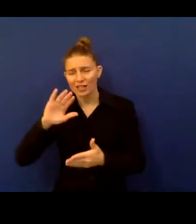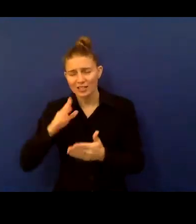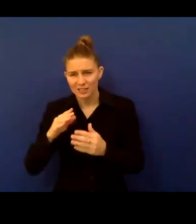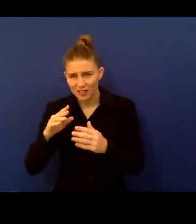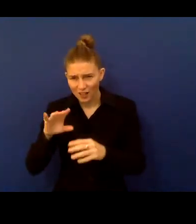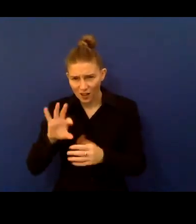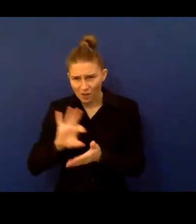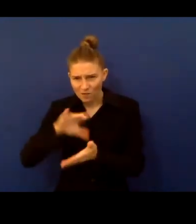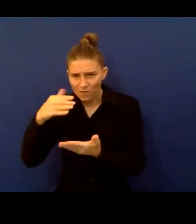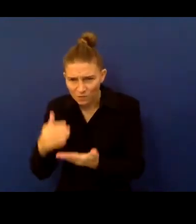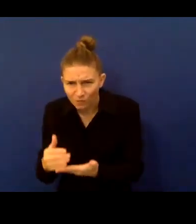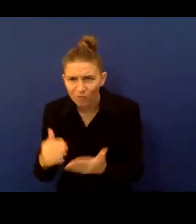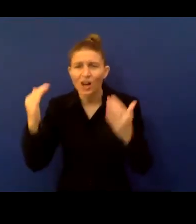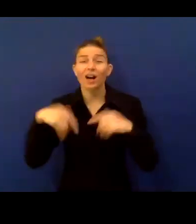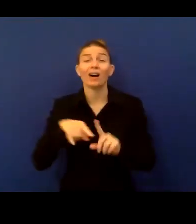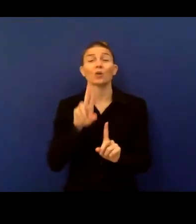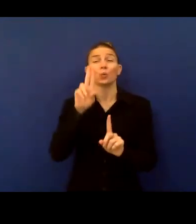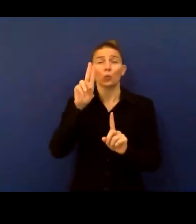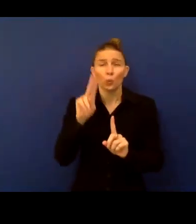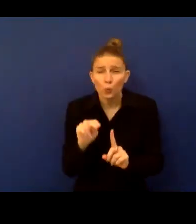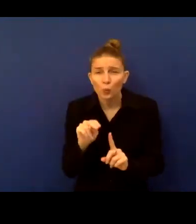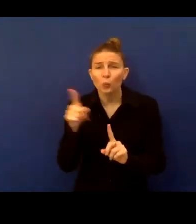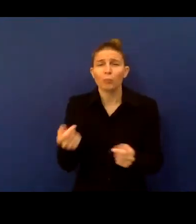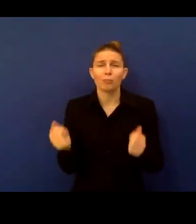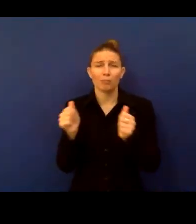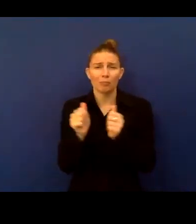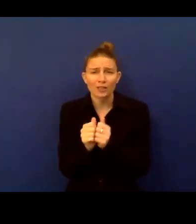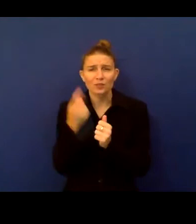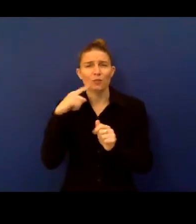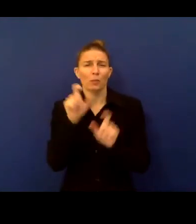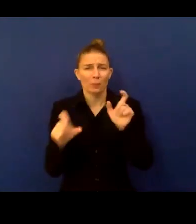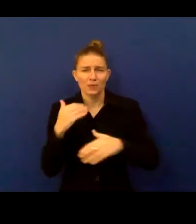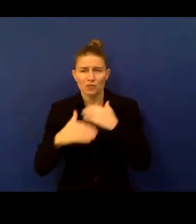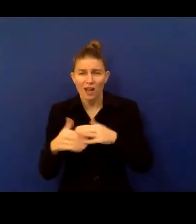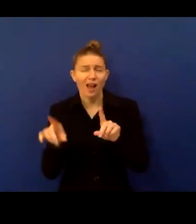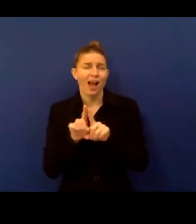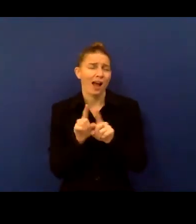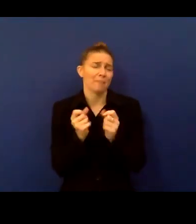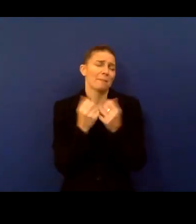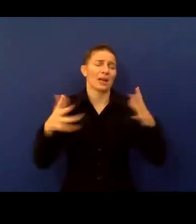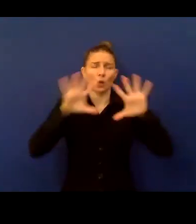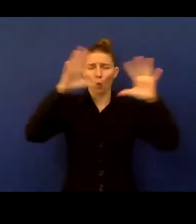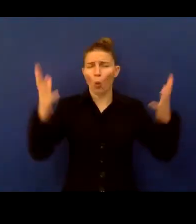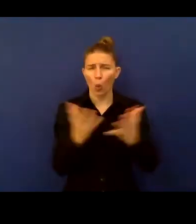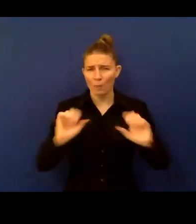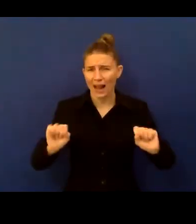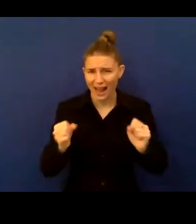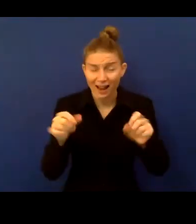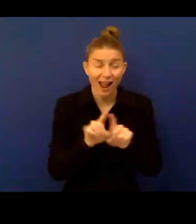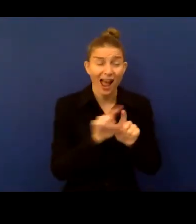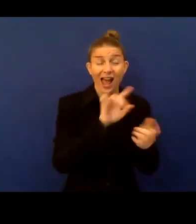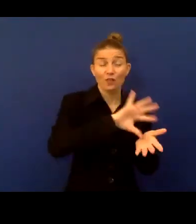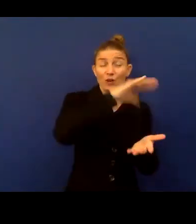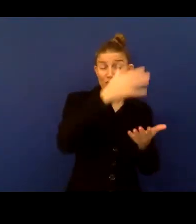of the Persons with Disabilities, and all the members of the Global Action on Disability Donor and Foundation Network. So